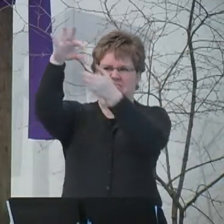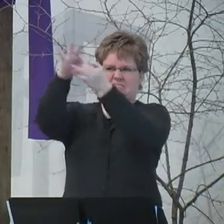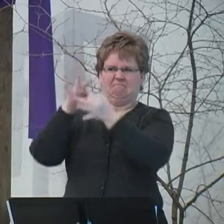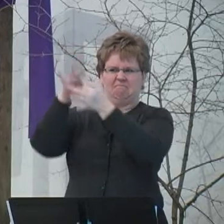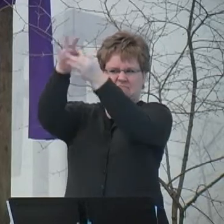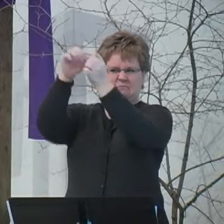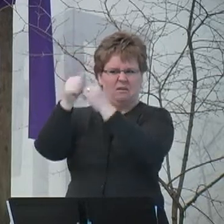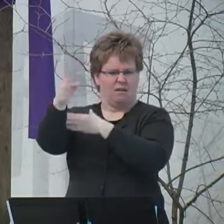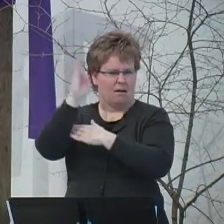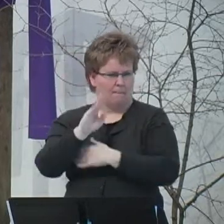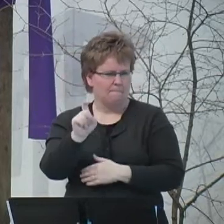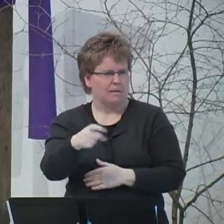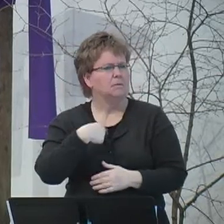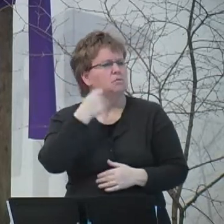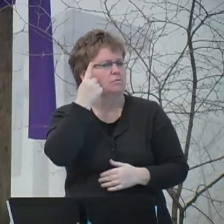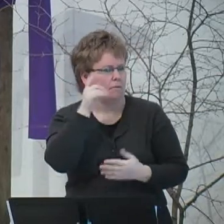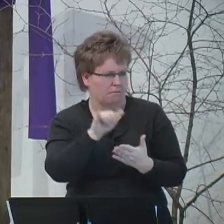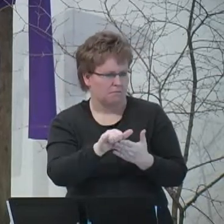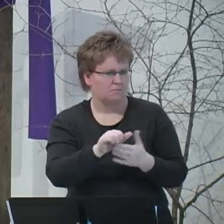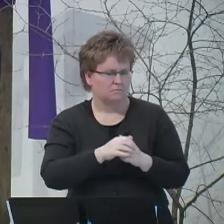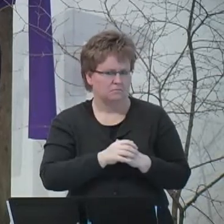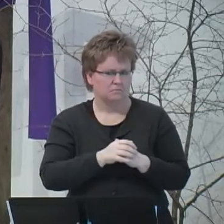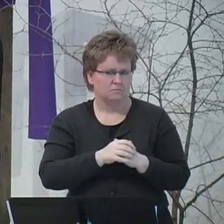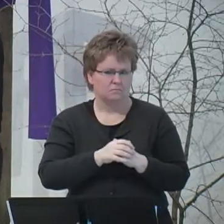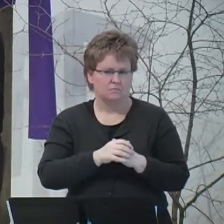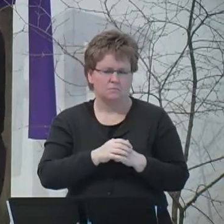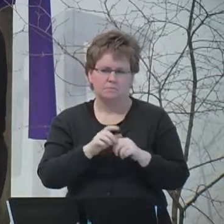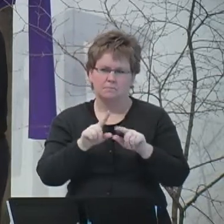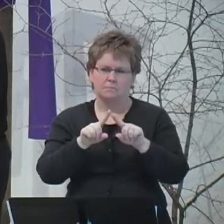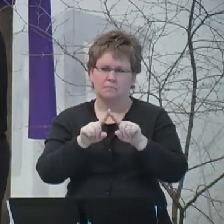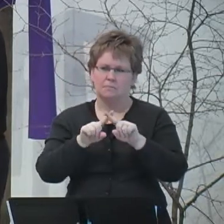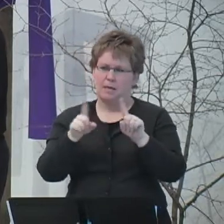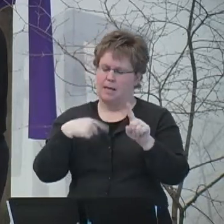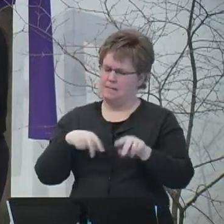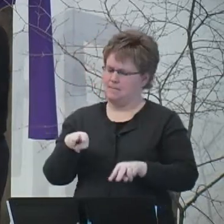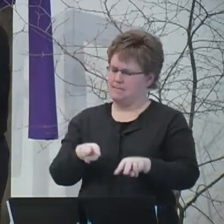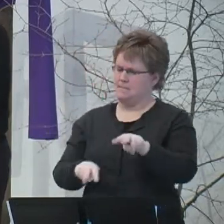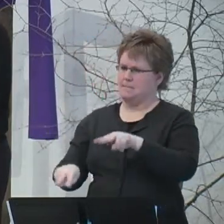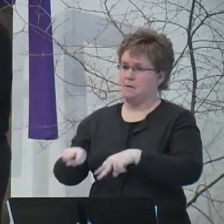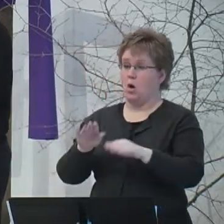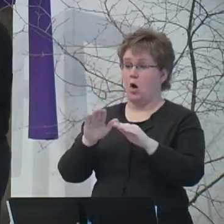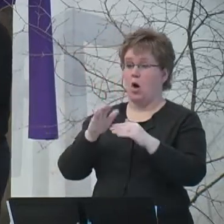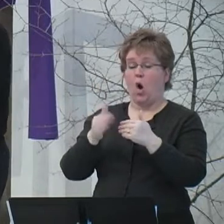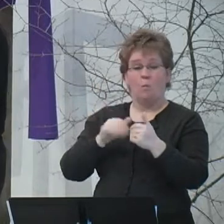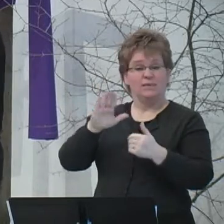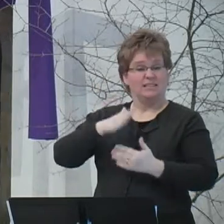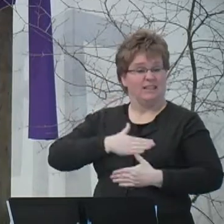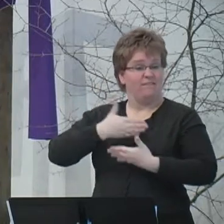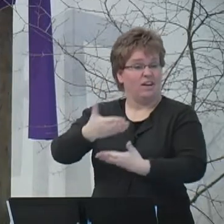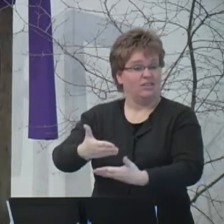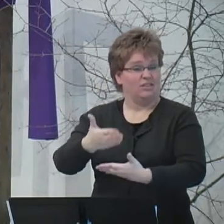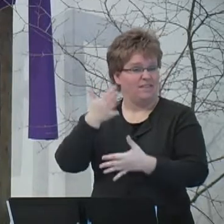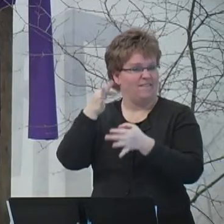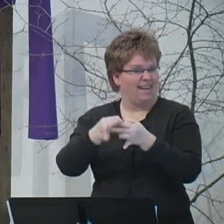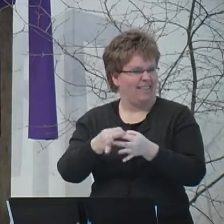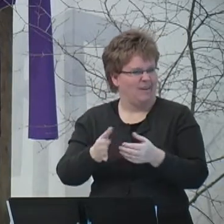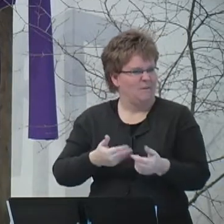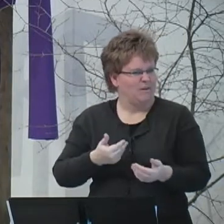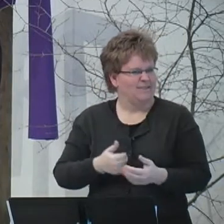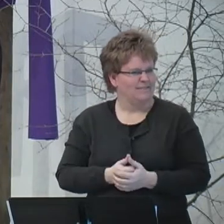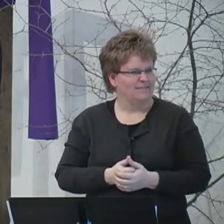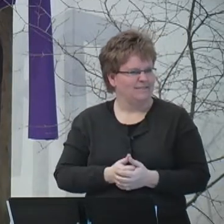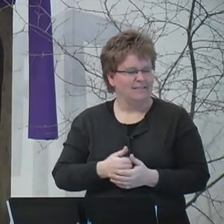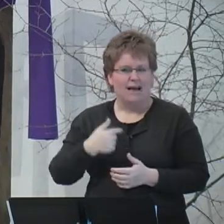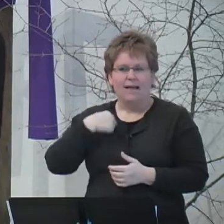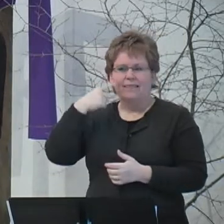God. But it's almost, almost a confession of faith. And I think unspoken